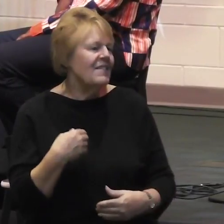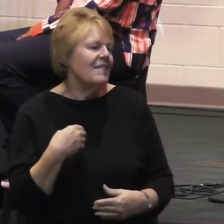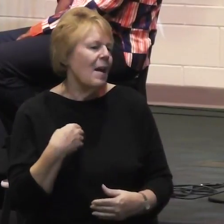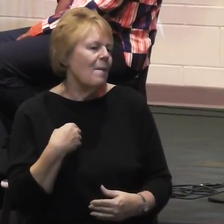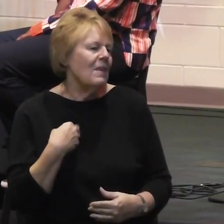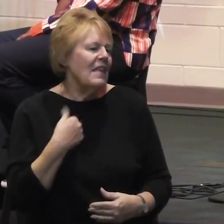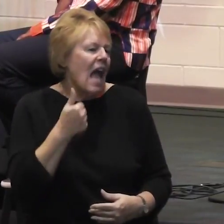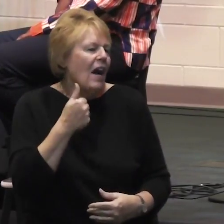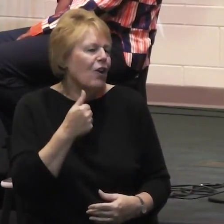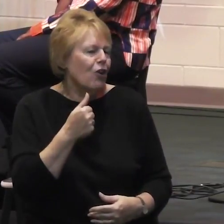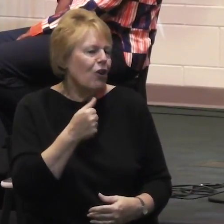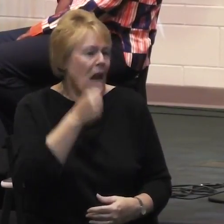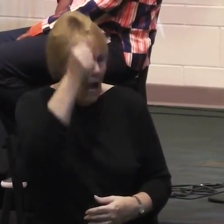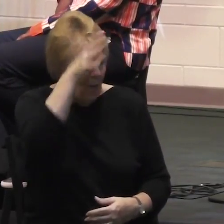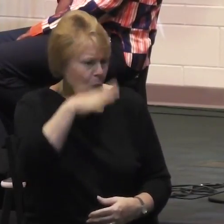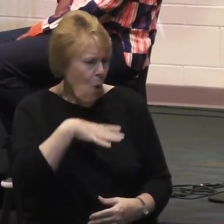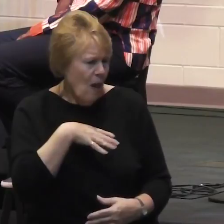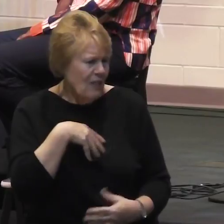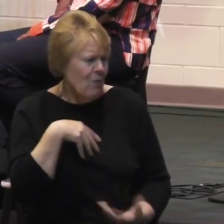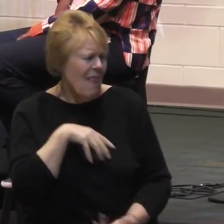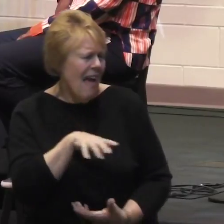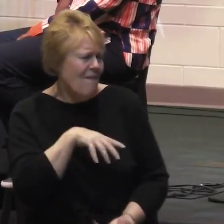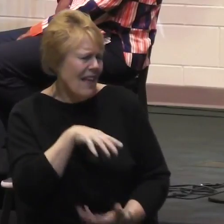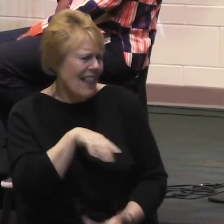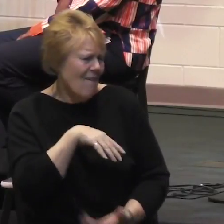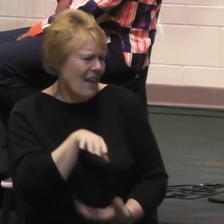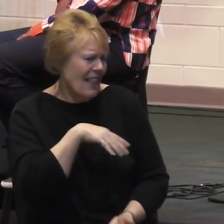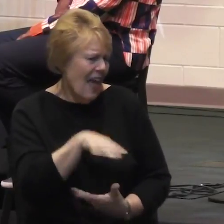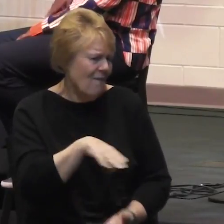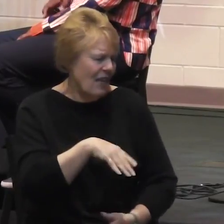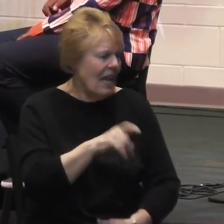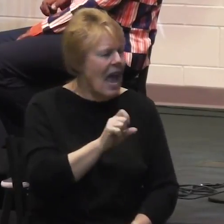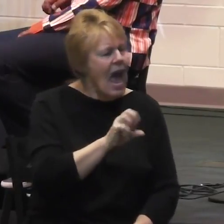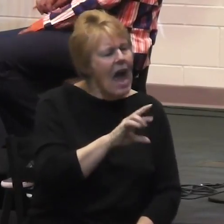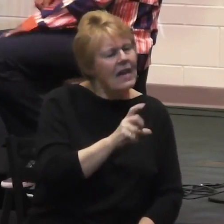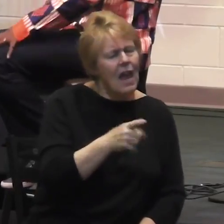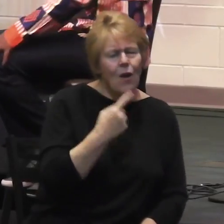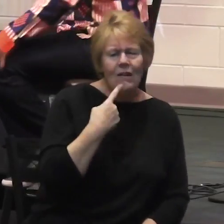stop laughing. I said, what did they say? What did they say? And he said, well, they're calling you Father Christmas.